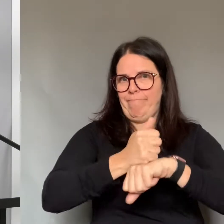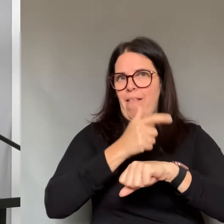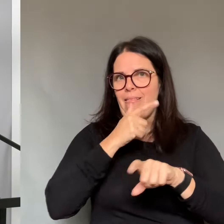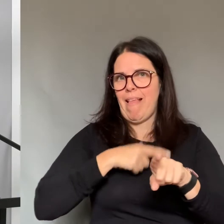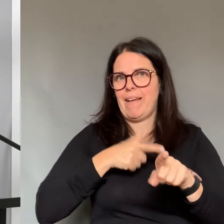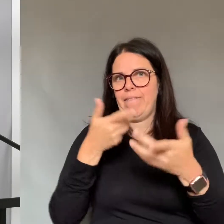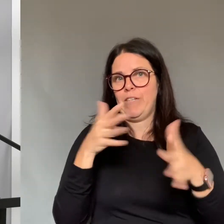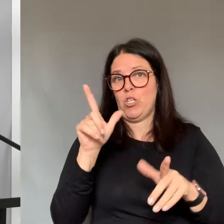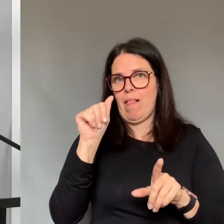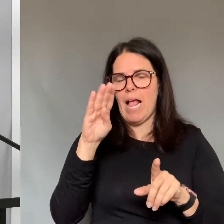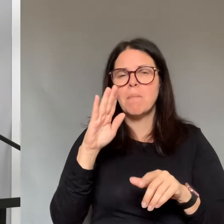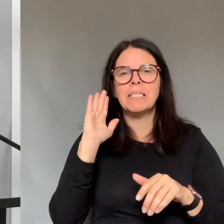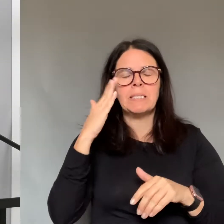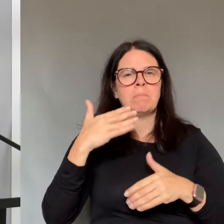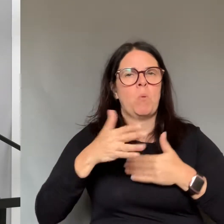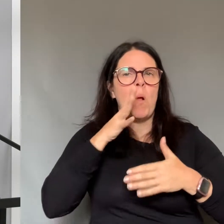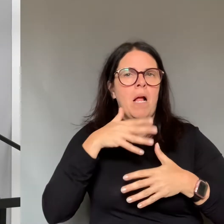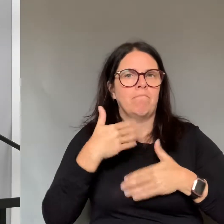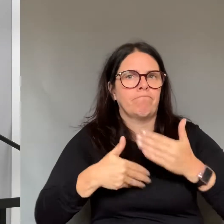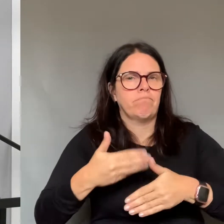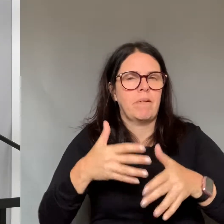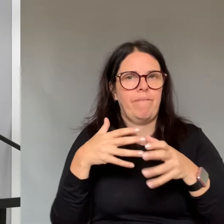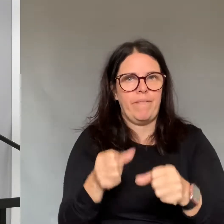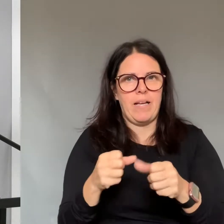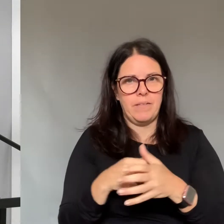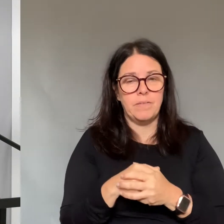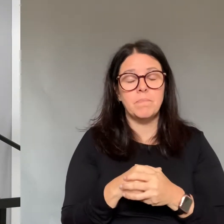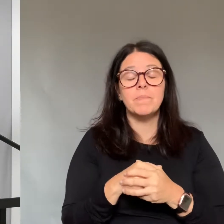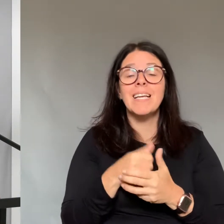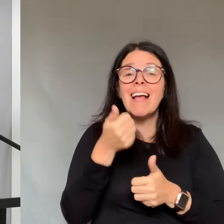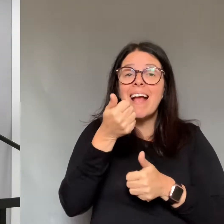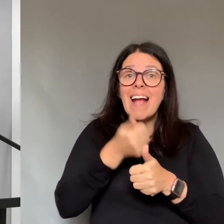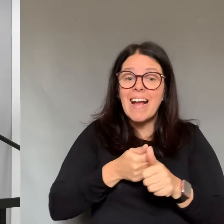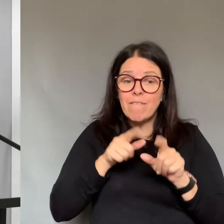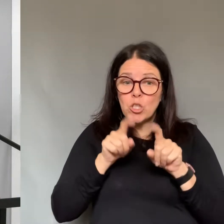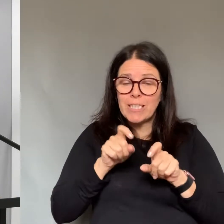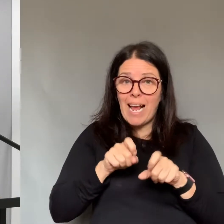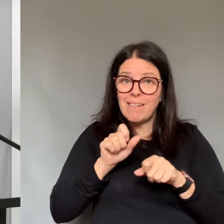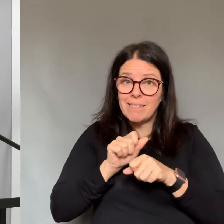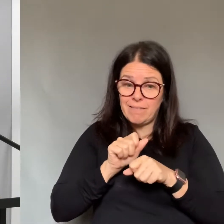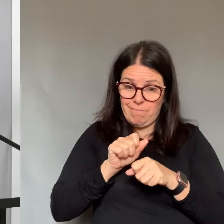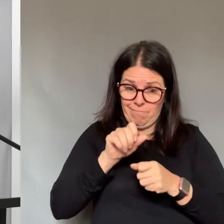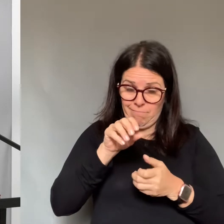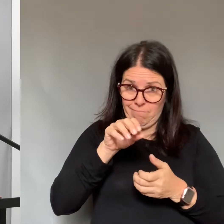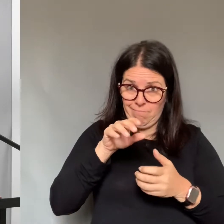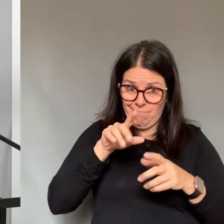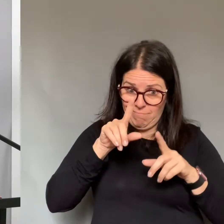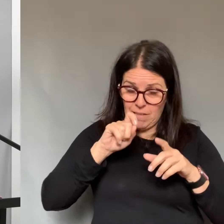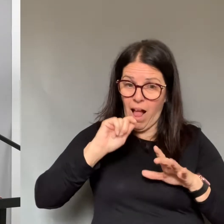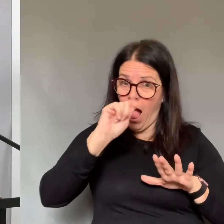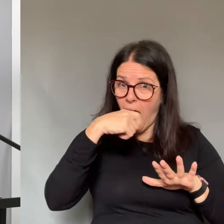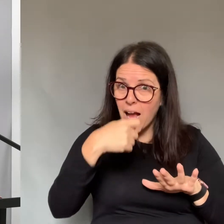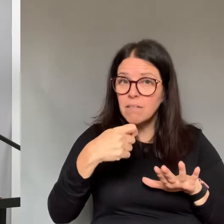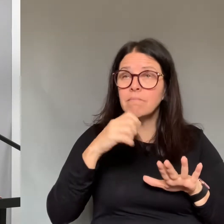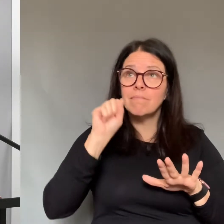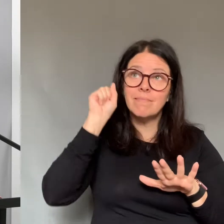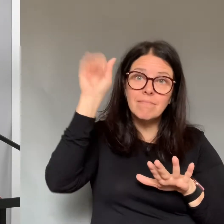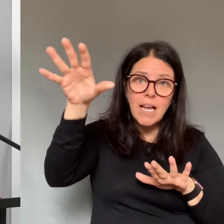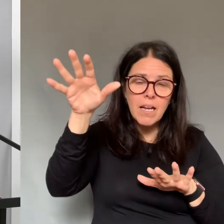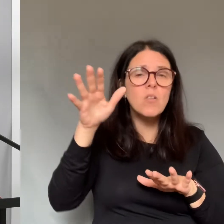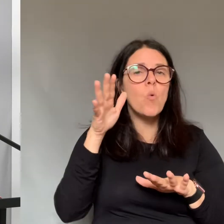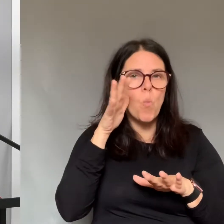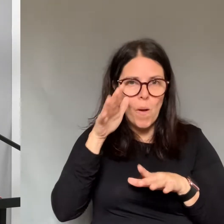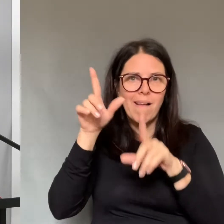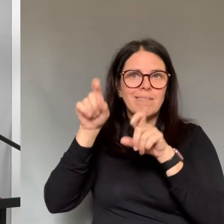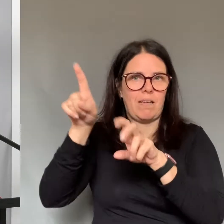Testing for COVID-19 should be based on clinical assessment. All specimens submitted will be tested. Where there are